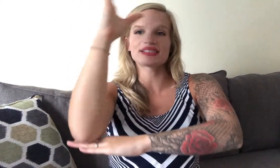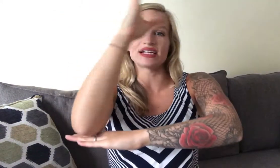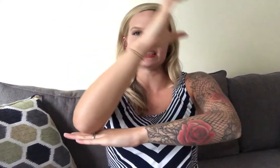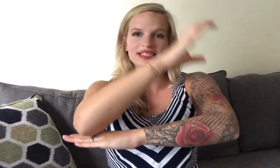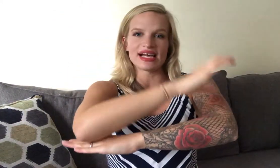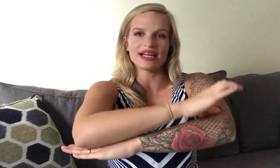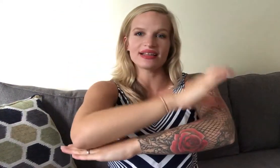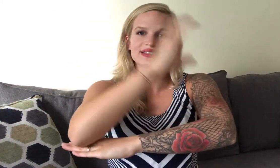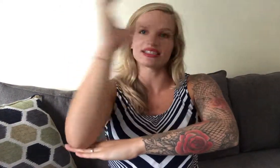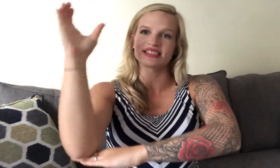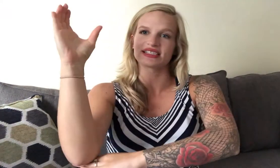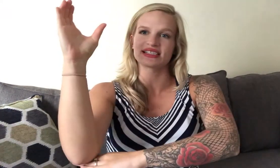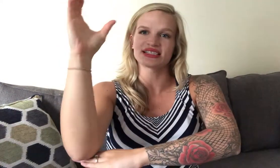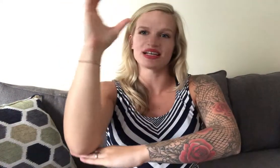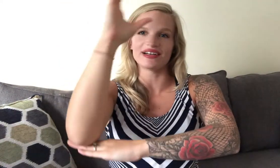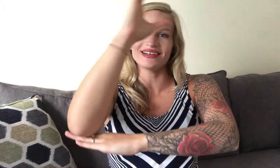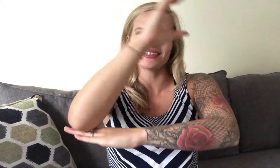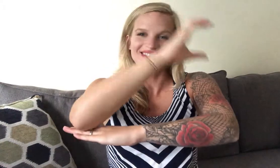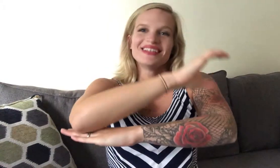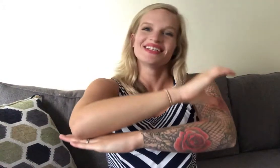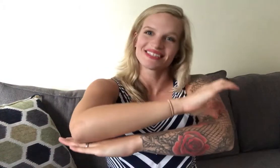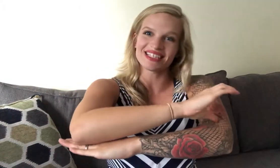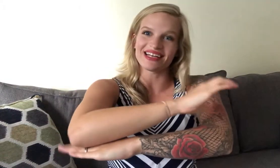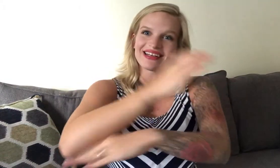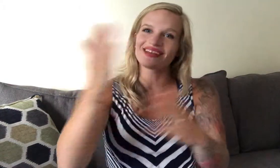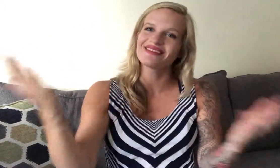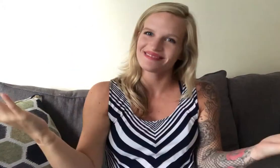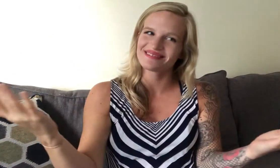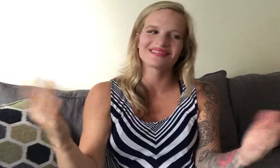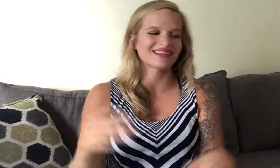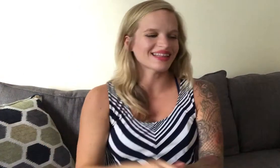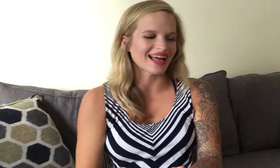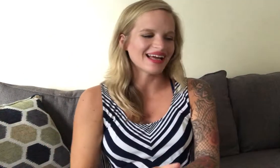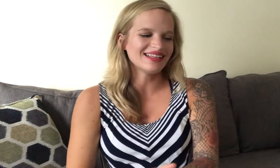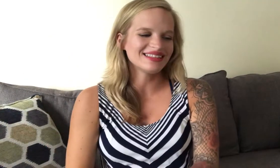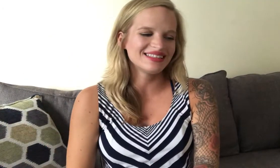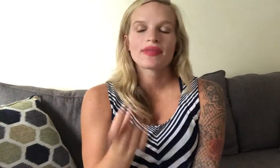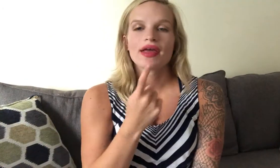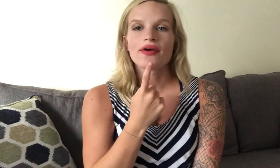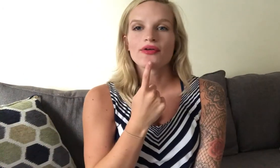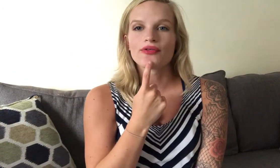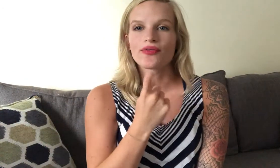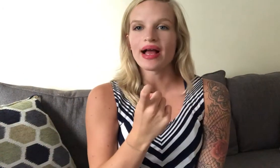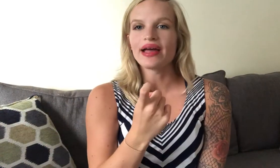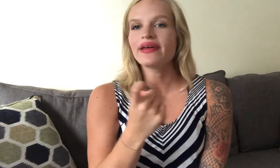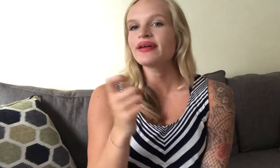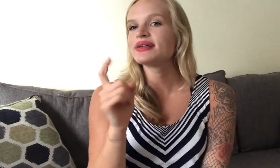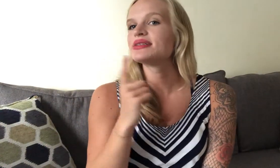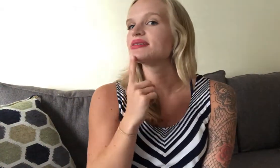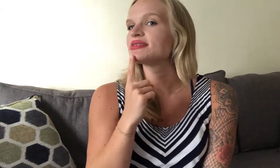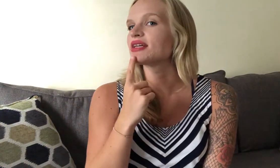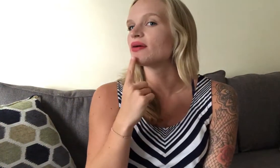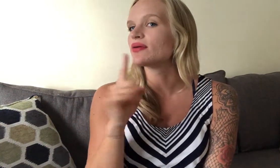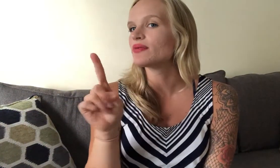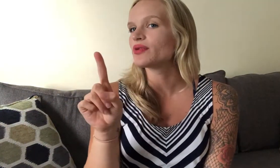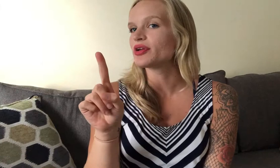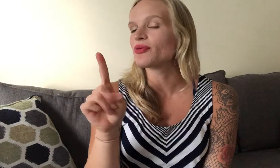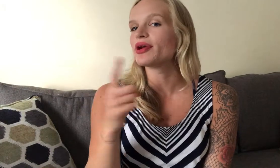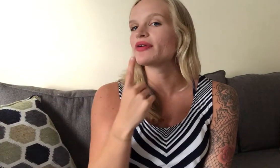sunset so this is the sun setting look at that red so with your pointer